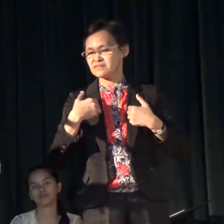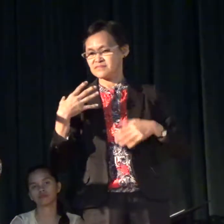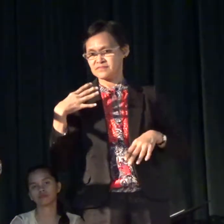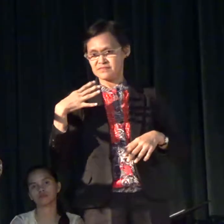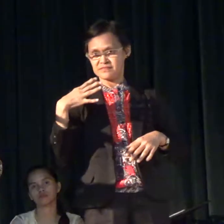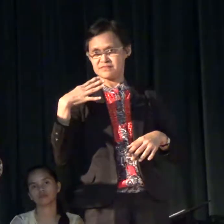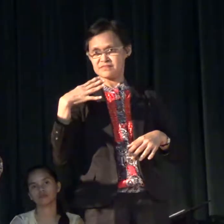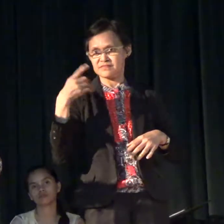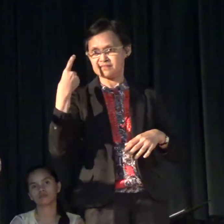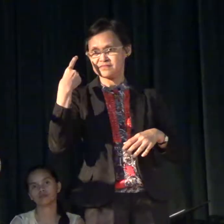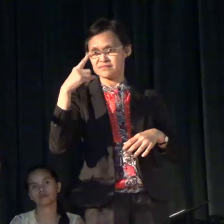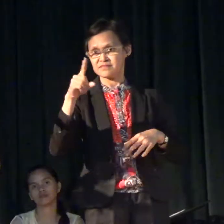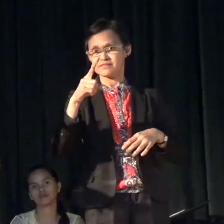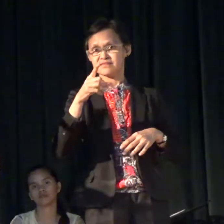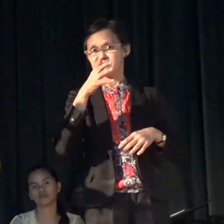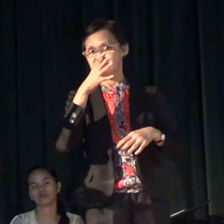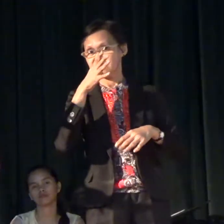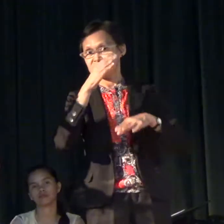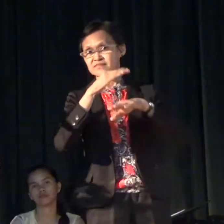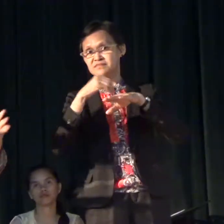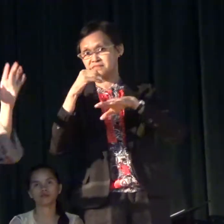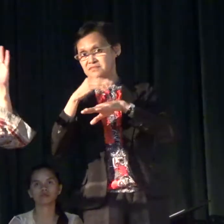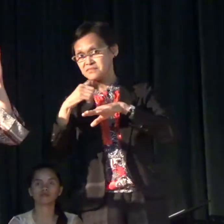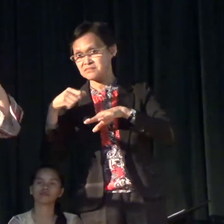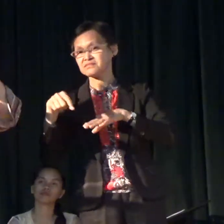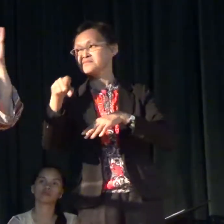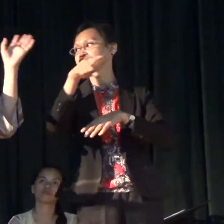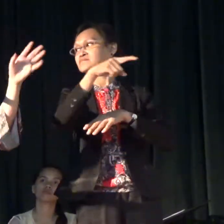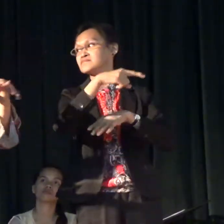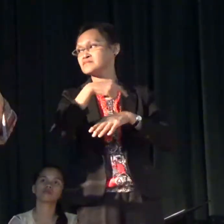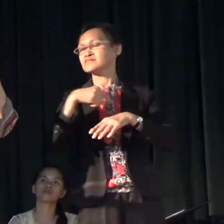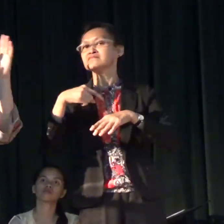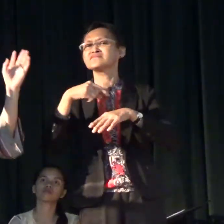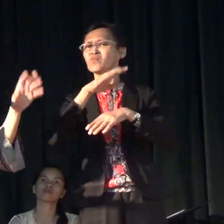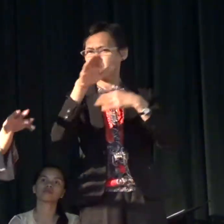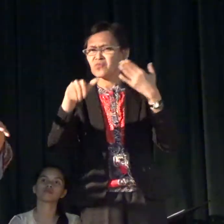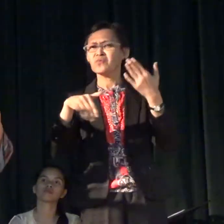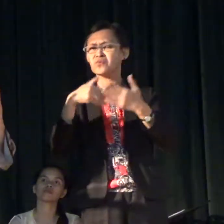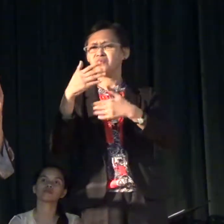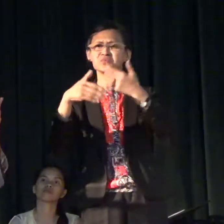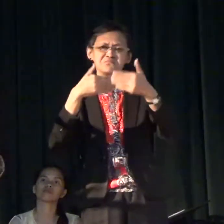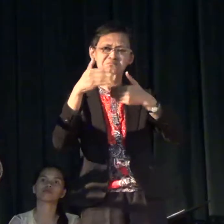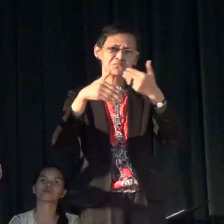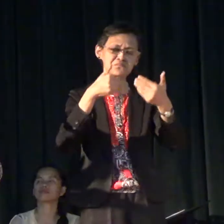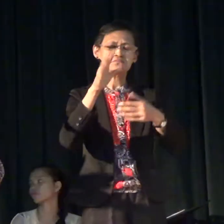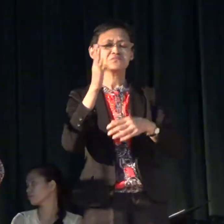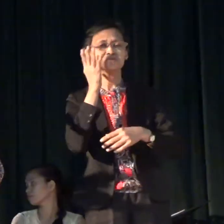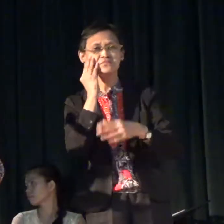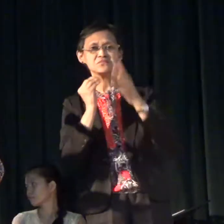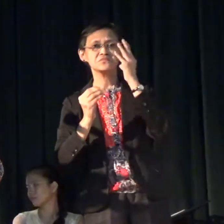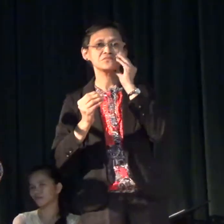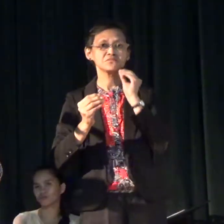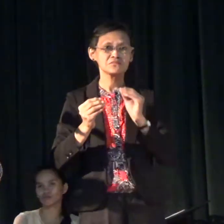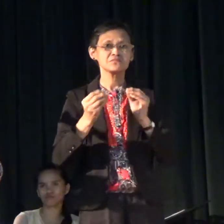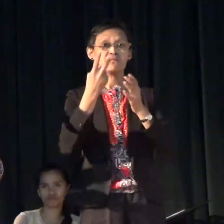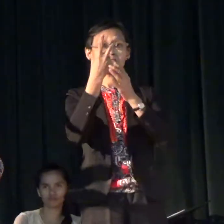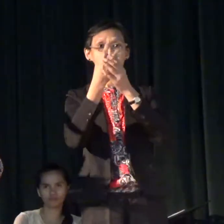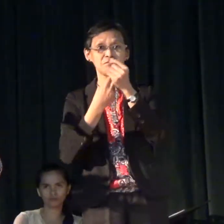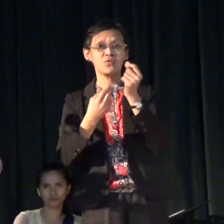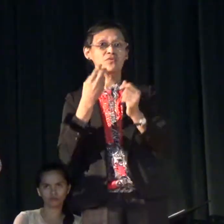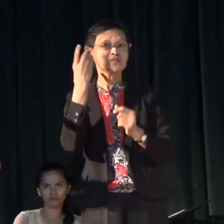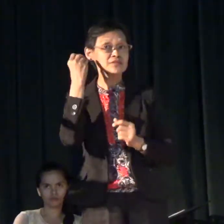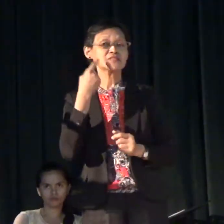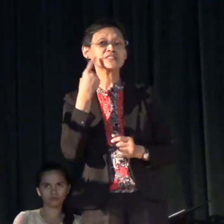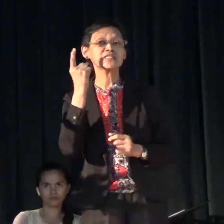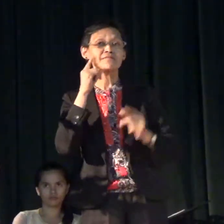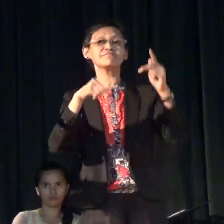our mother to wake us at the bottom of the bed. All of these are typical experiences. Both hearing and